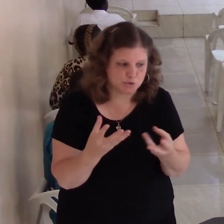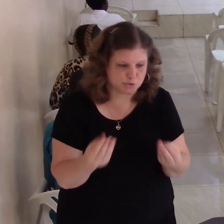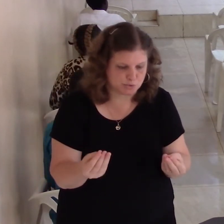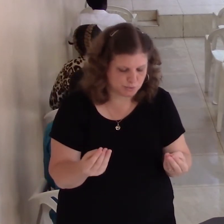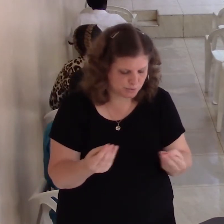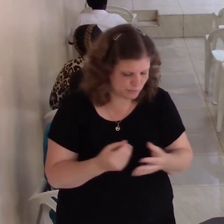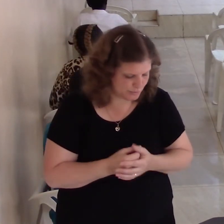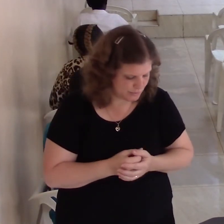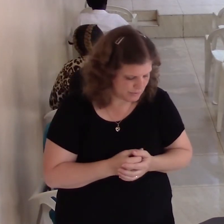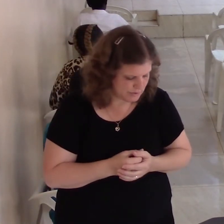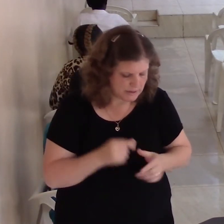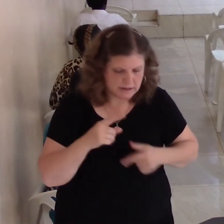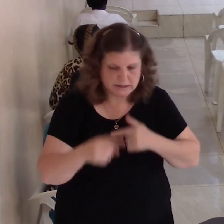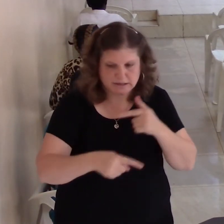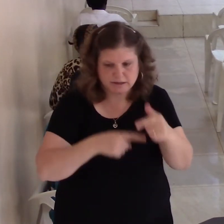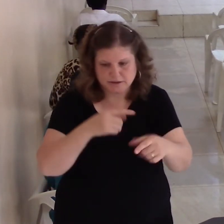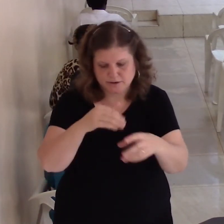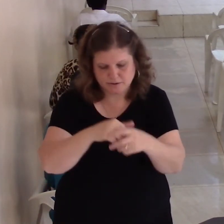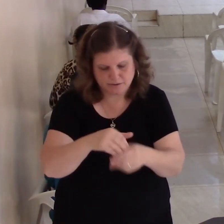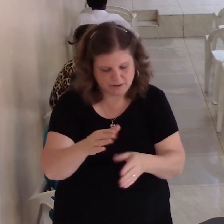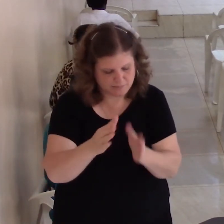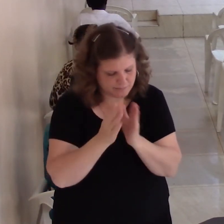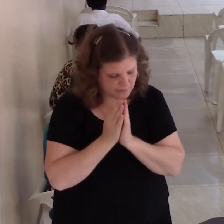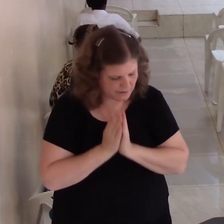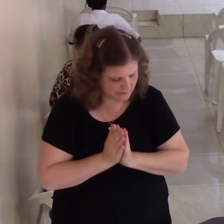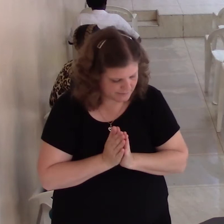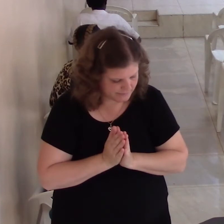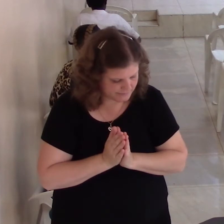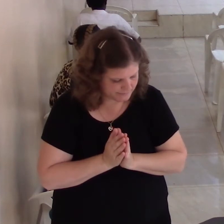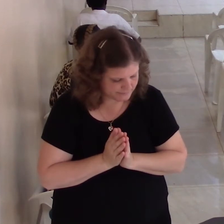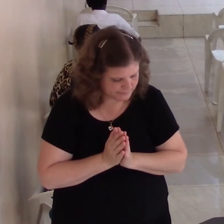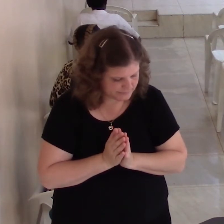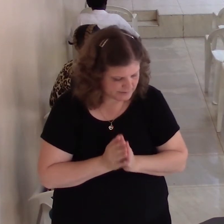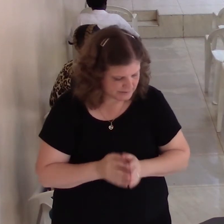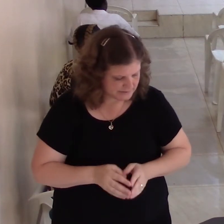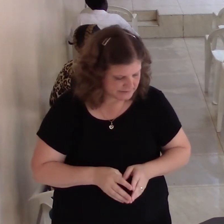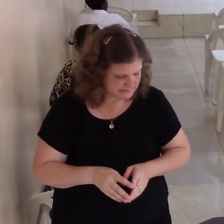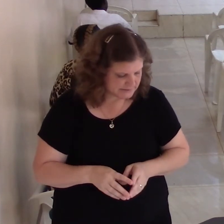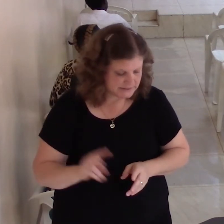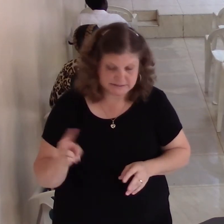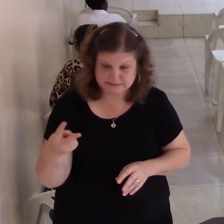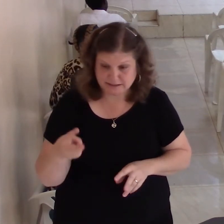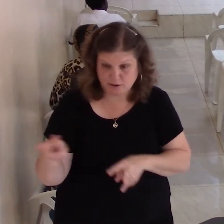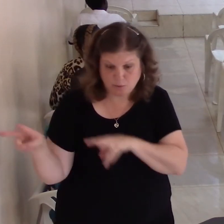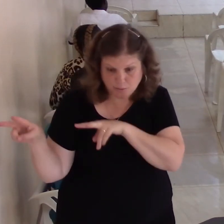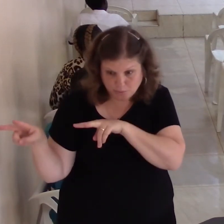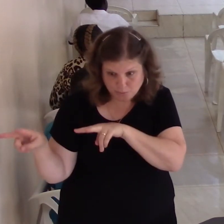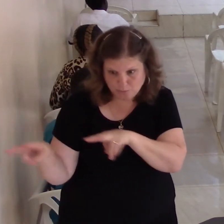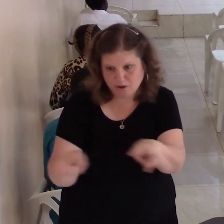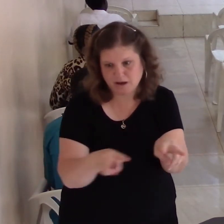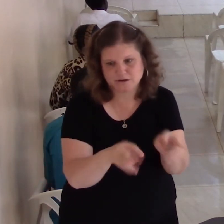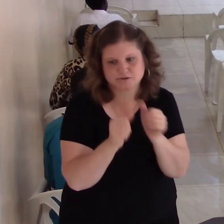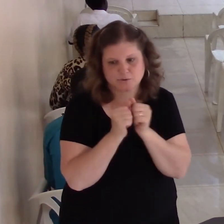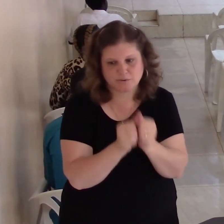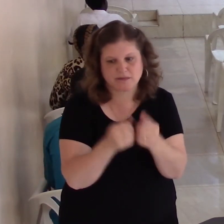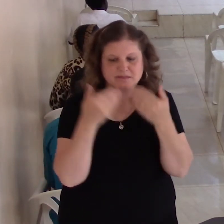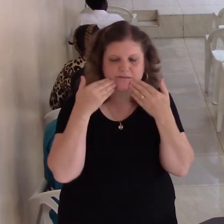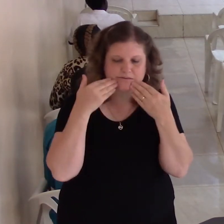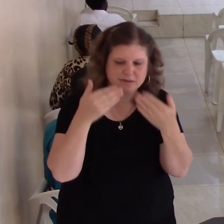Continue in prayer. Now, this next part, watch in the same with Thanksgiving. This is interesting,